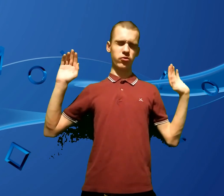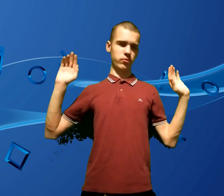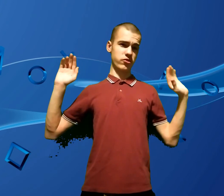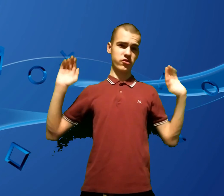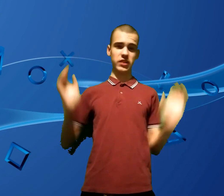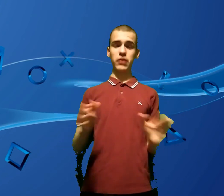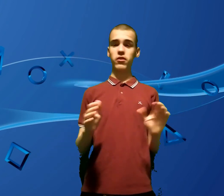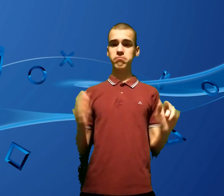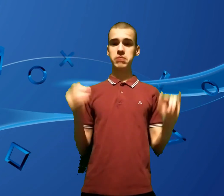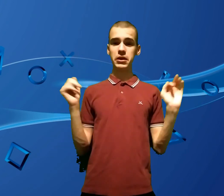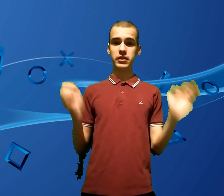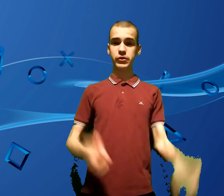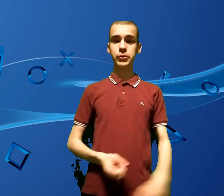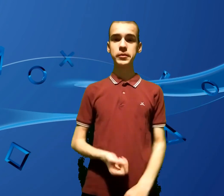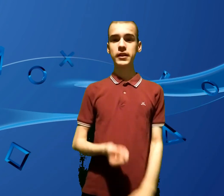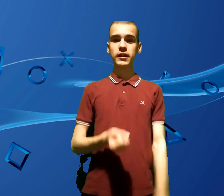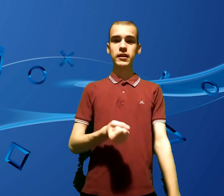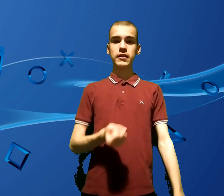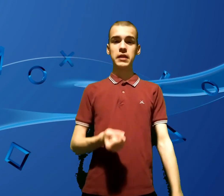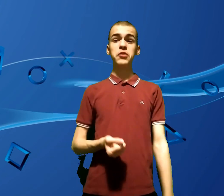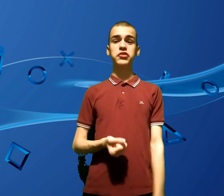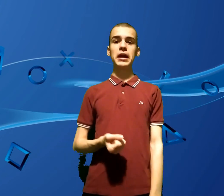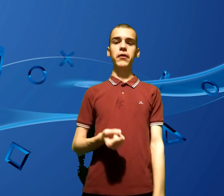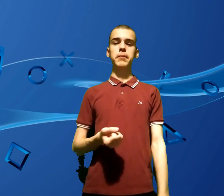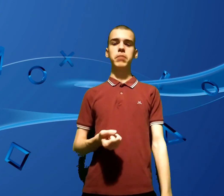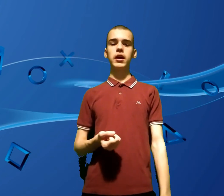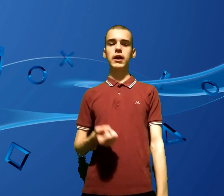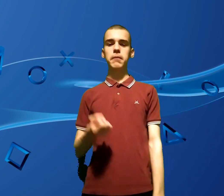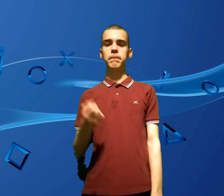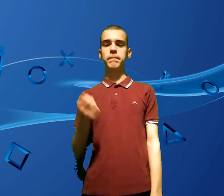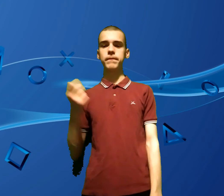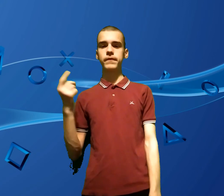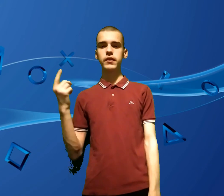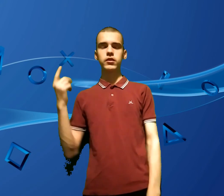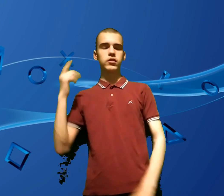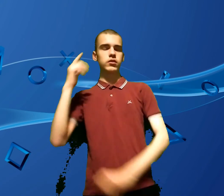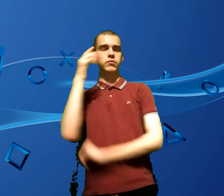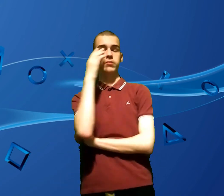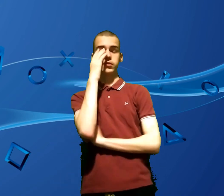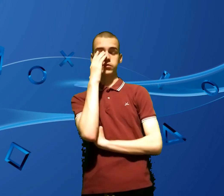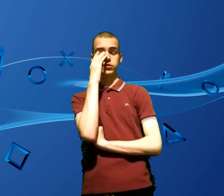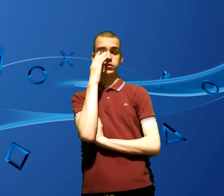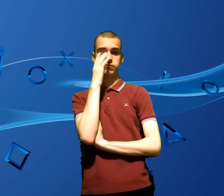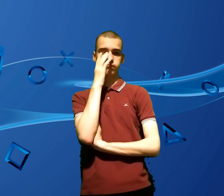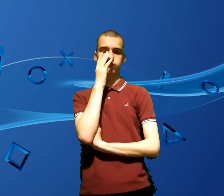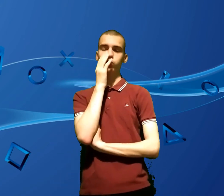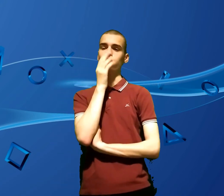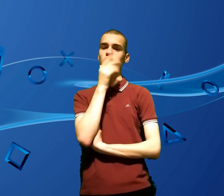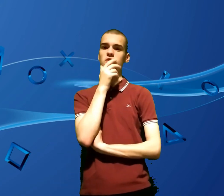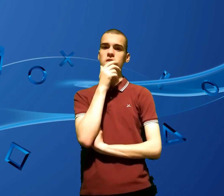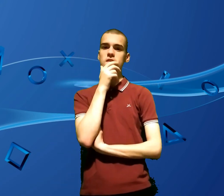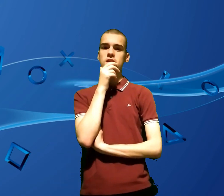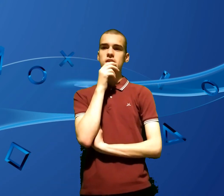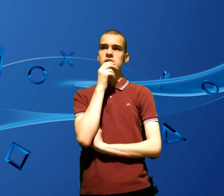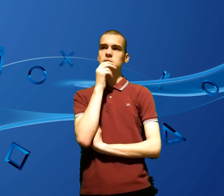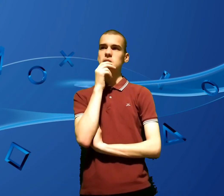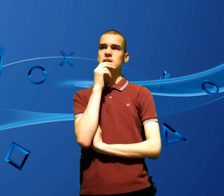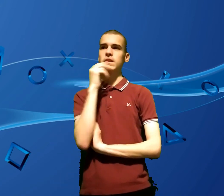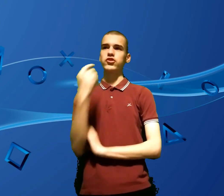sort of weird stinger, but I don't know. They're scary. But, erm, what else was there? There's also another